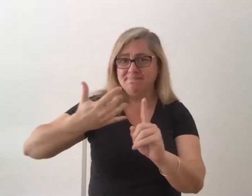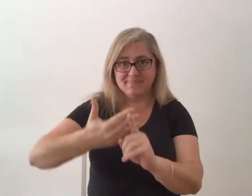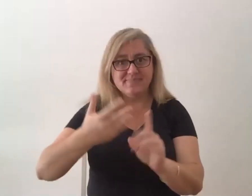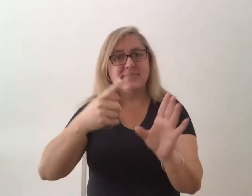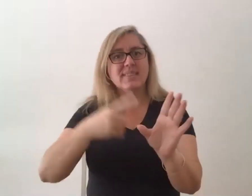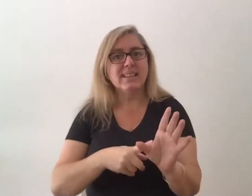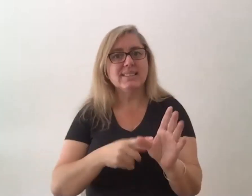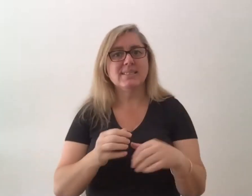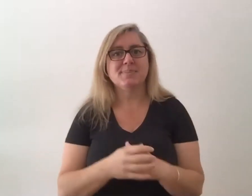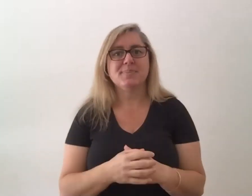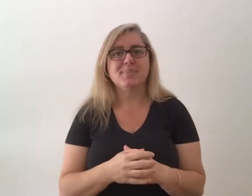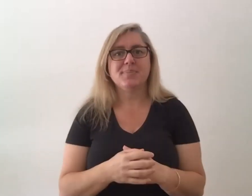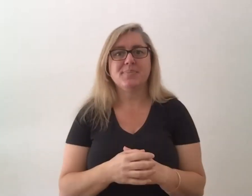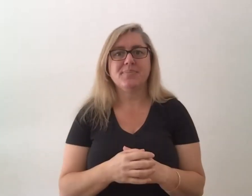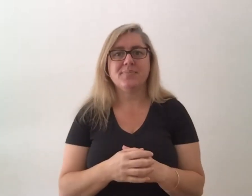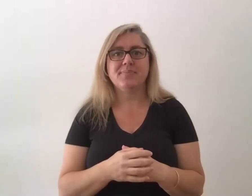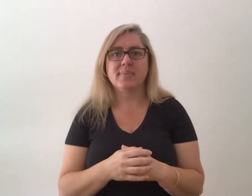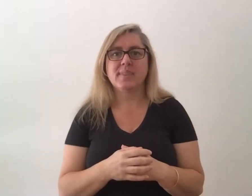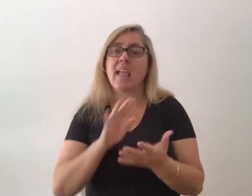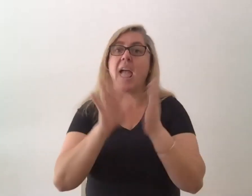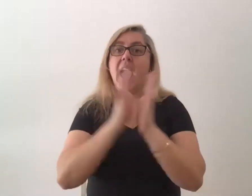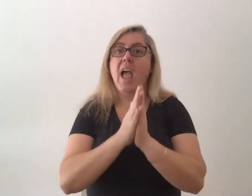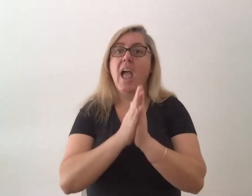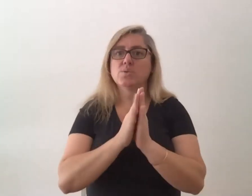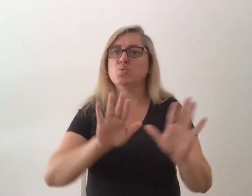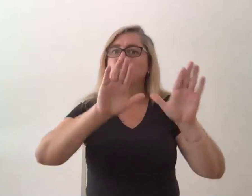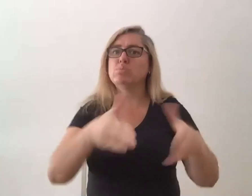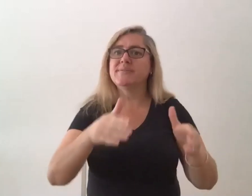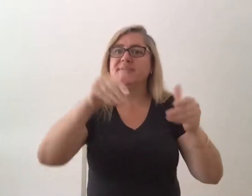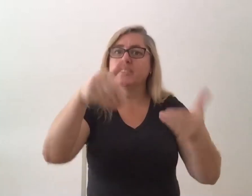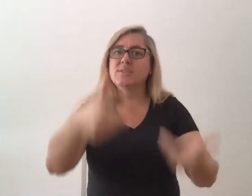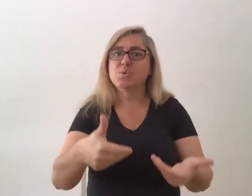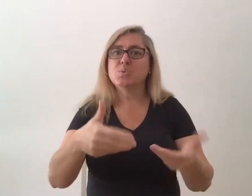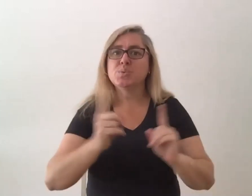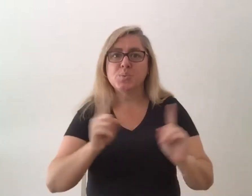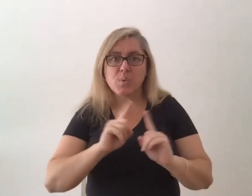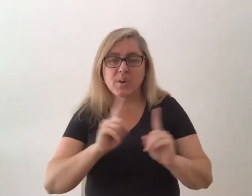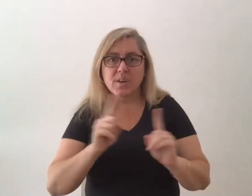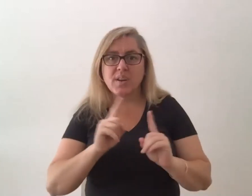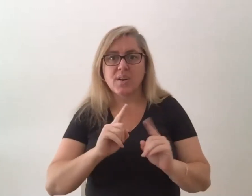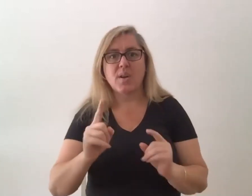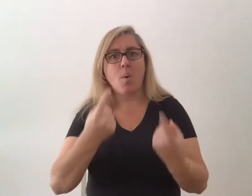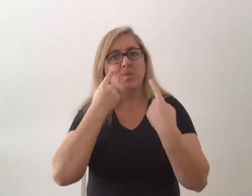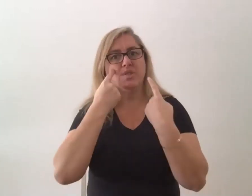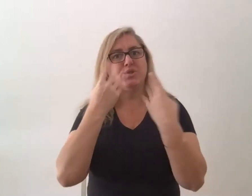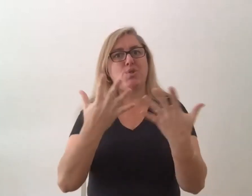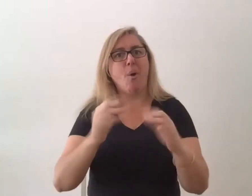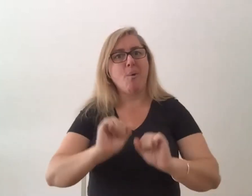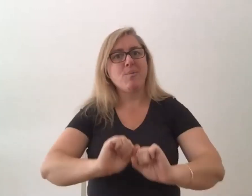And as way of a short introduction we're going to show you a tiny bit of stand-up